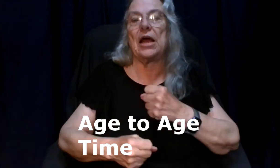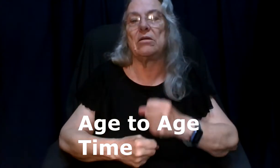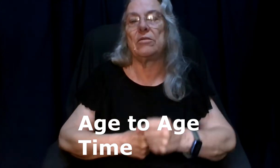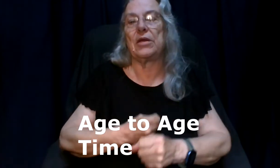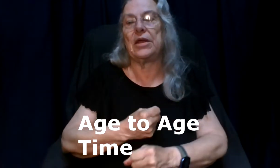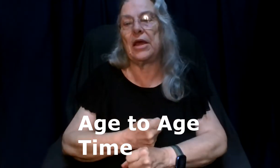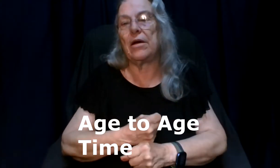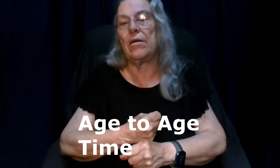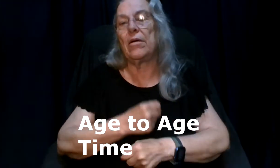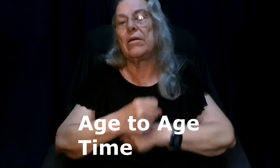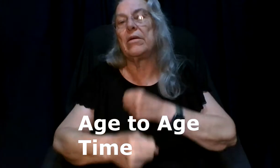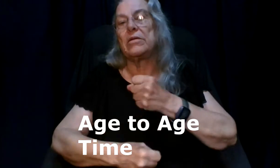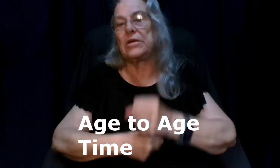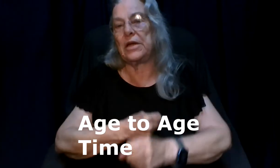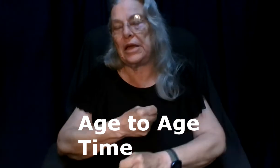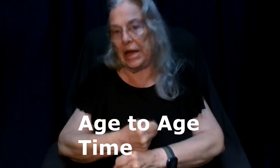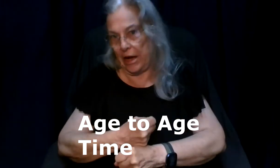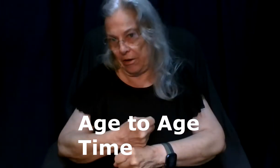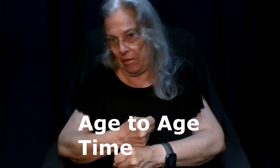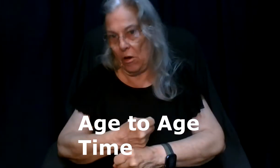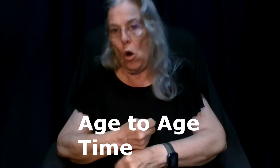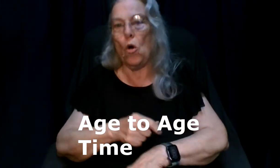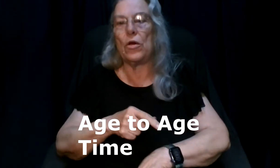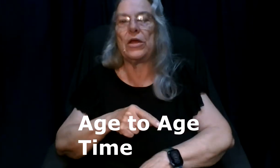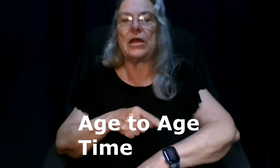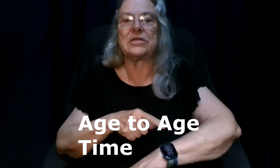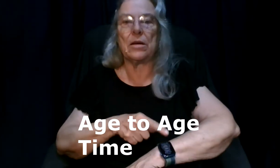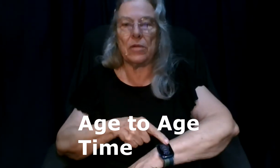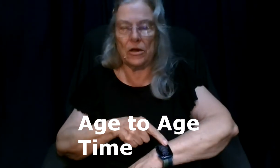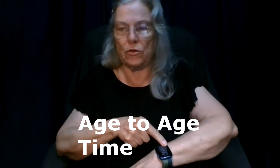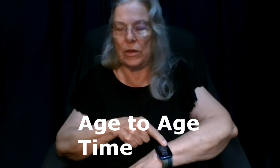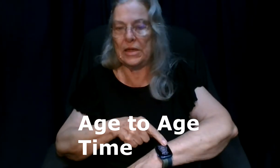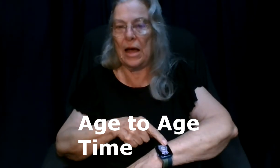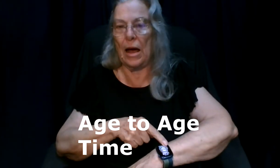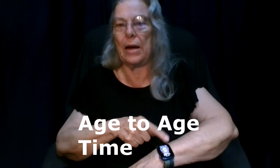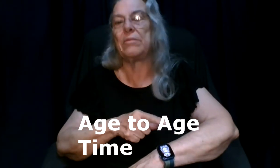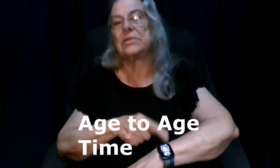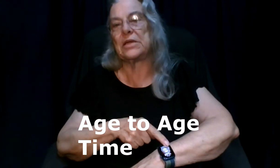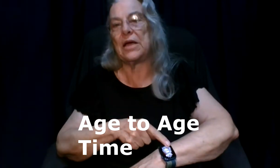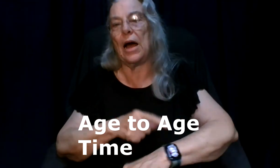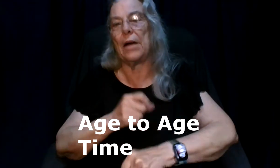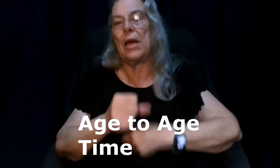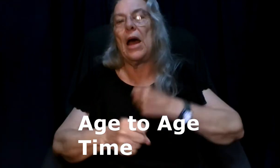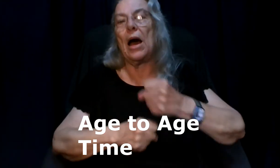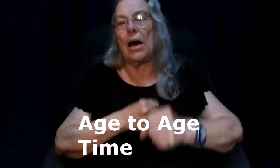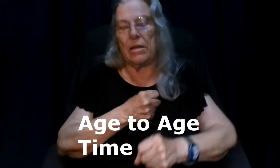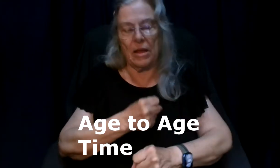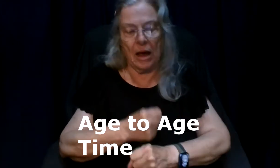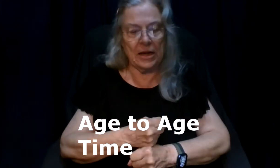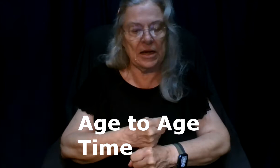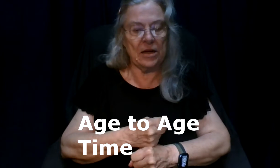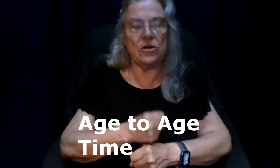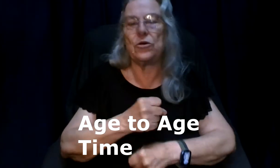year to year some can do it time to time i tend to do